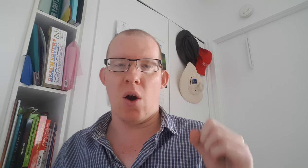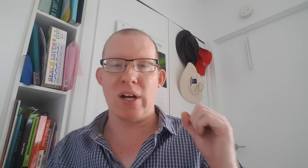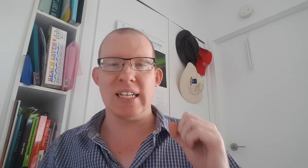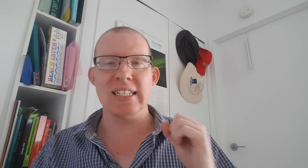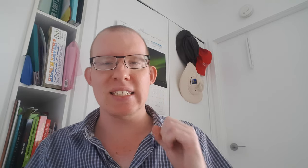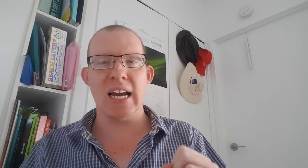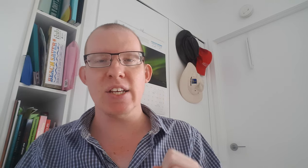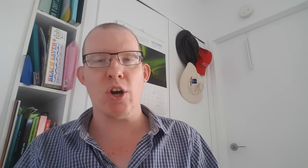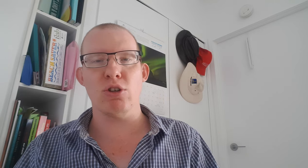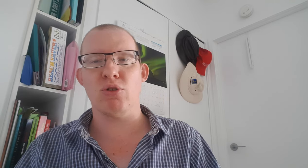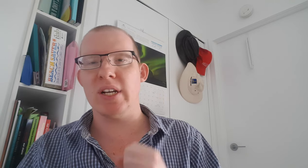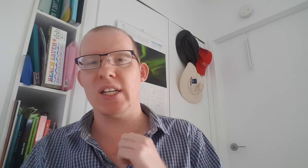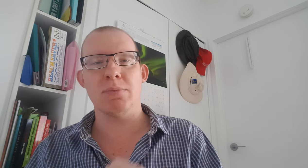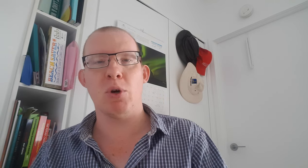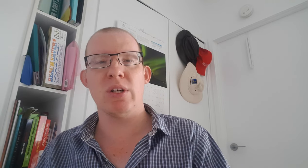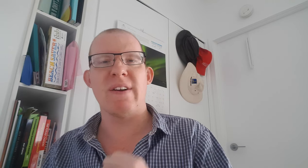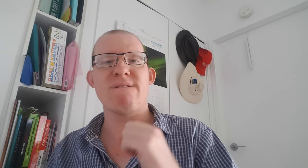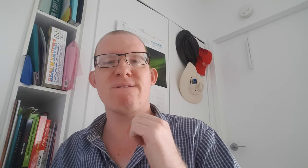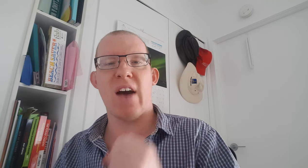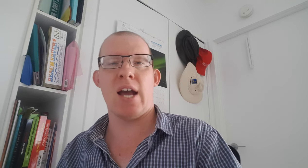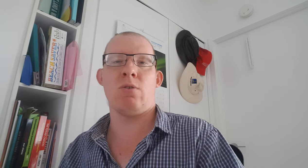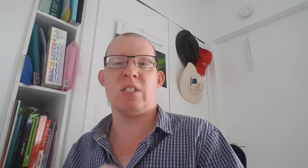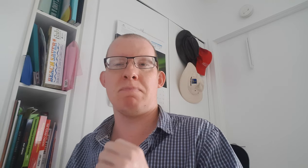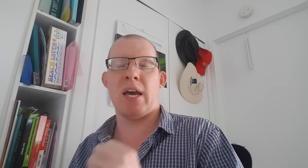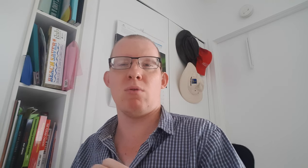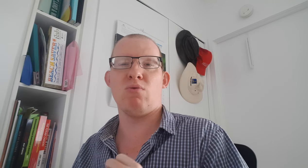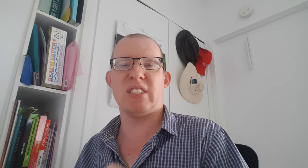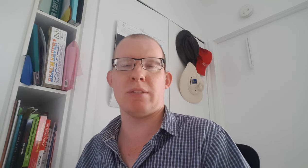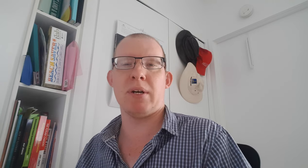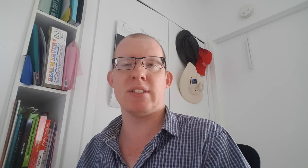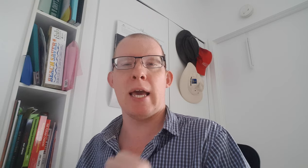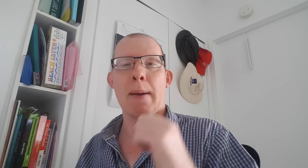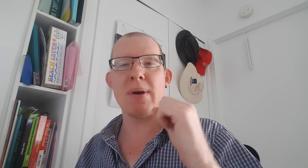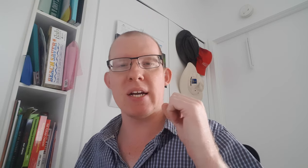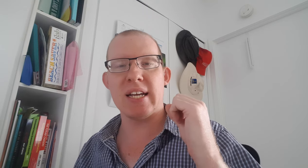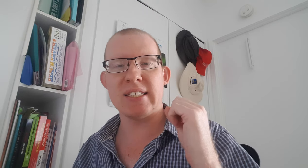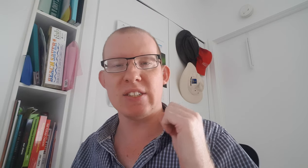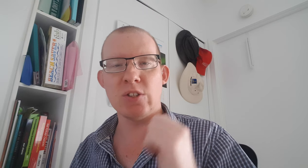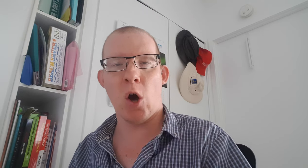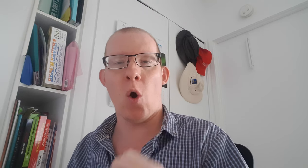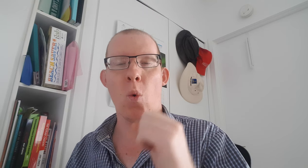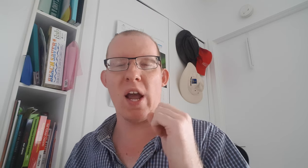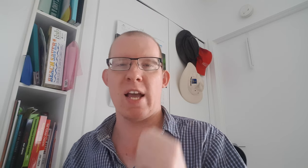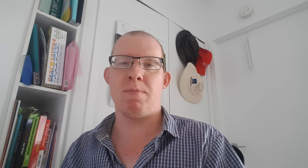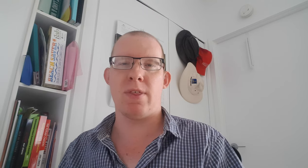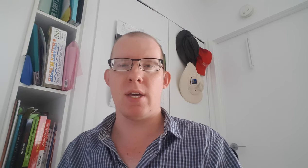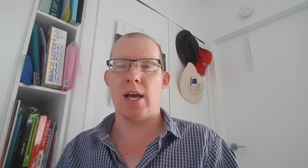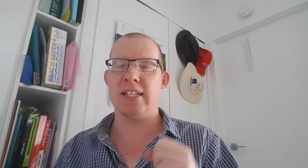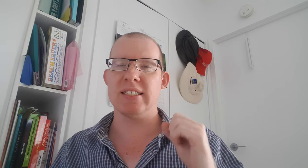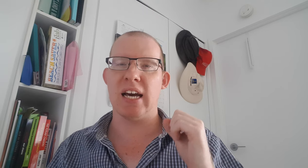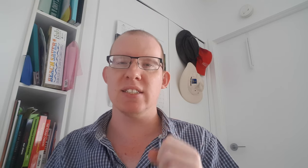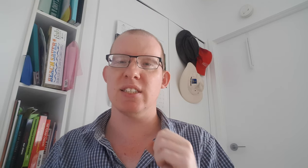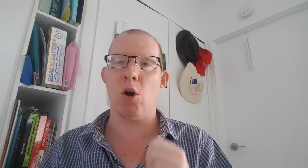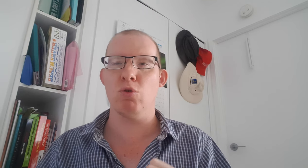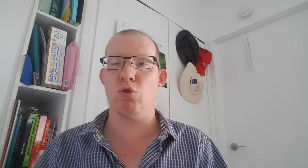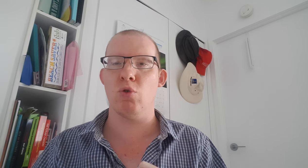I say dating coaching and experts fails people with disabilities because it's no empathy. It doesn't tell you